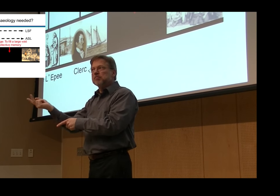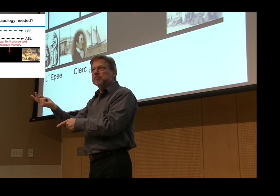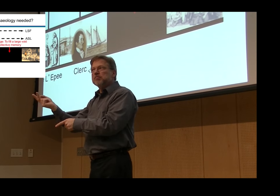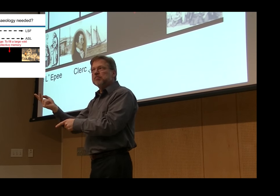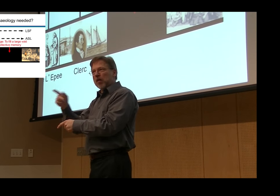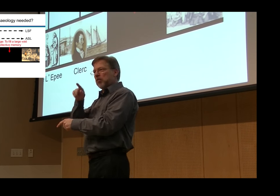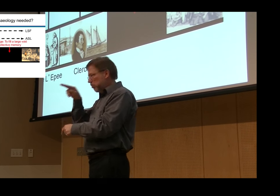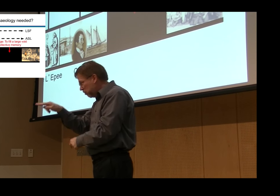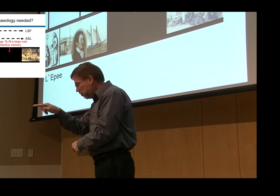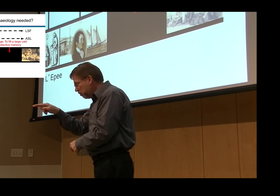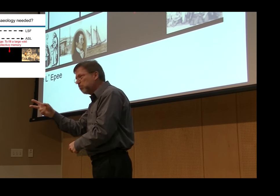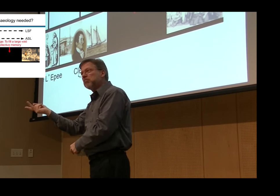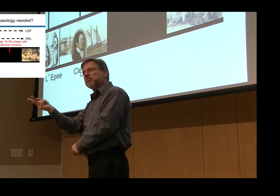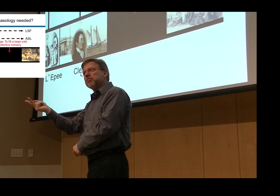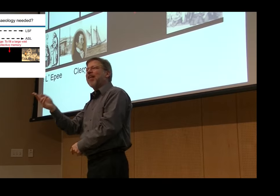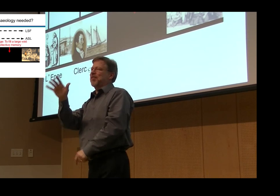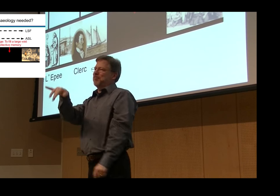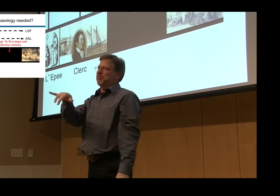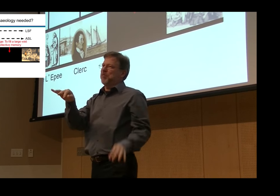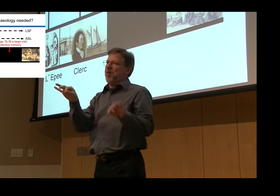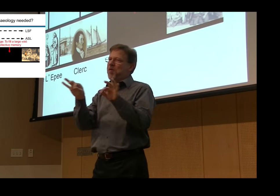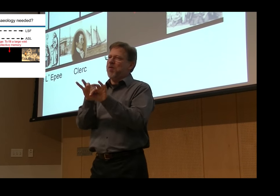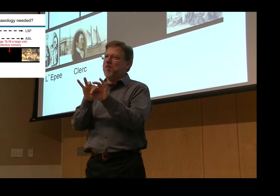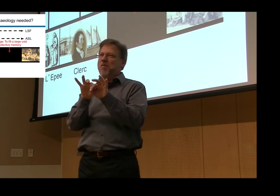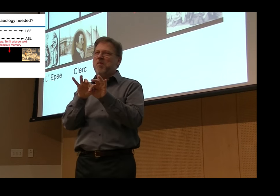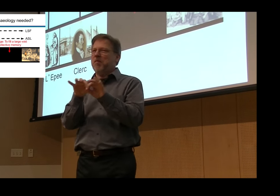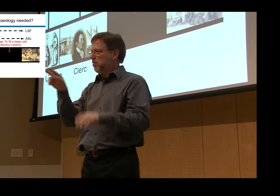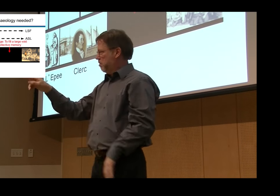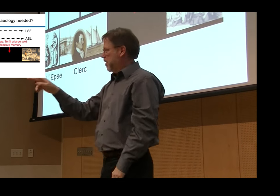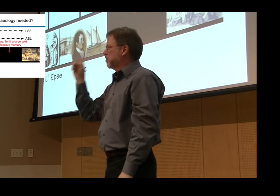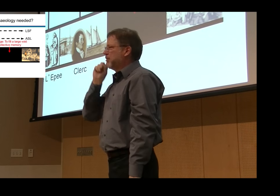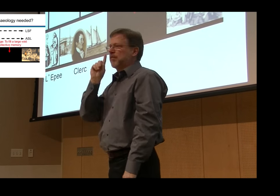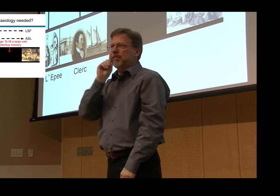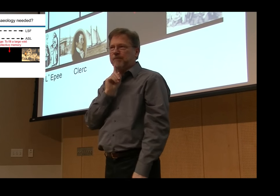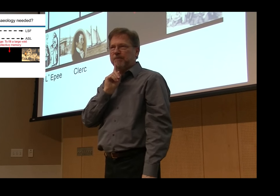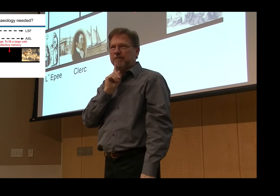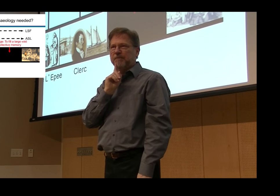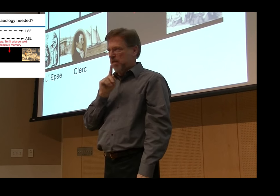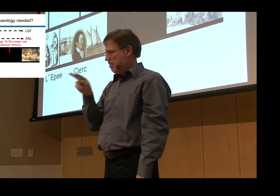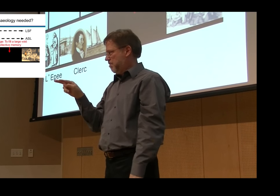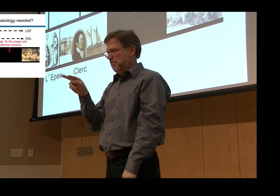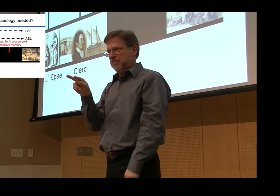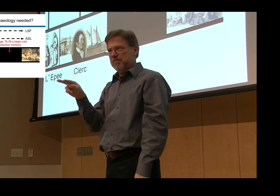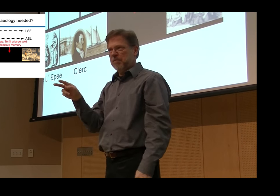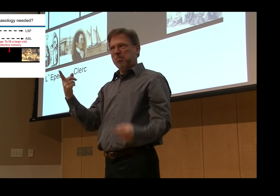essentially, you see the establishment of the French School where, you know the story with De La Paye